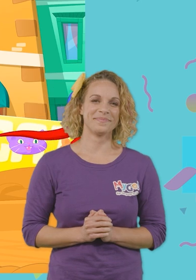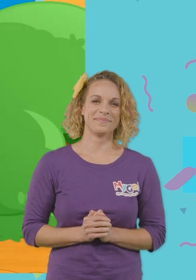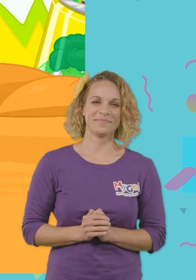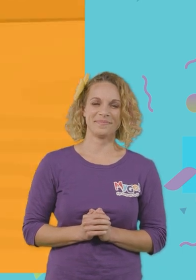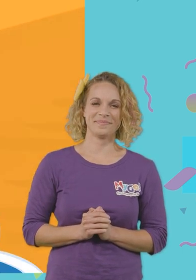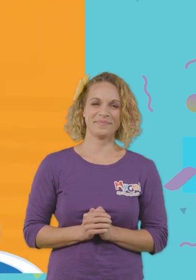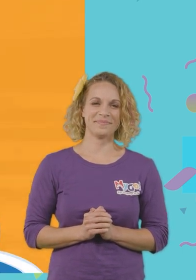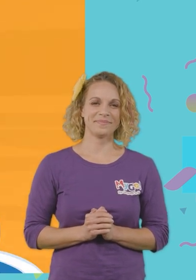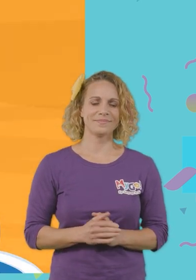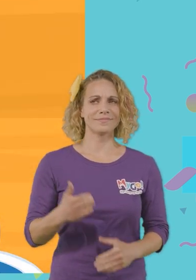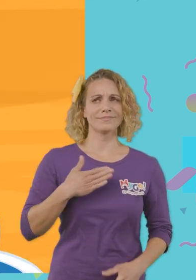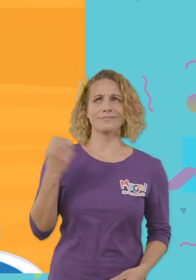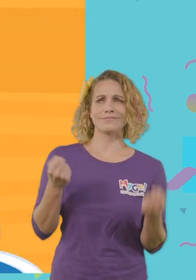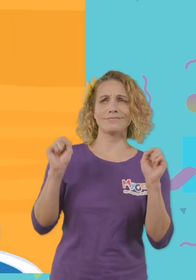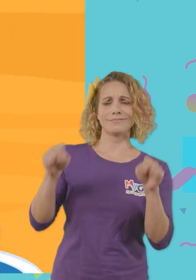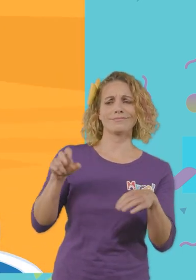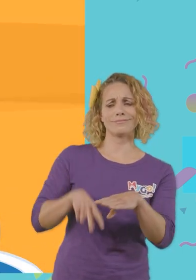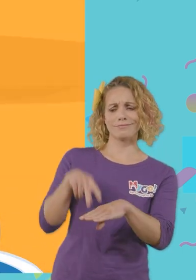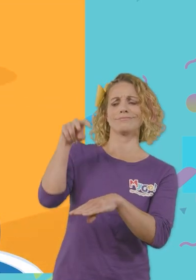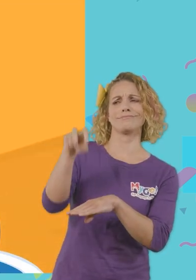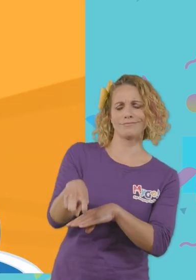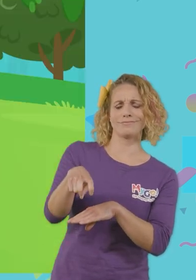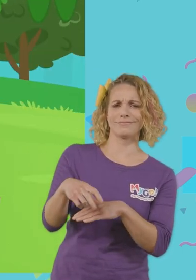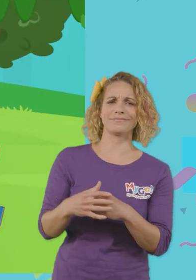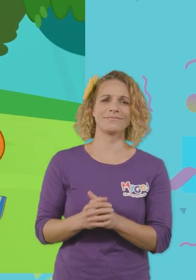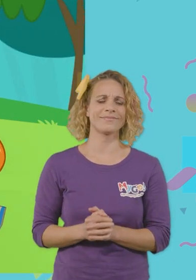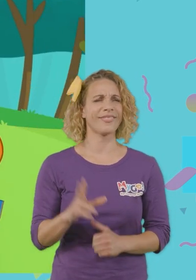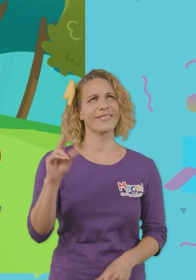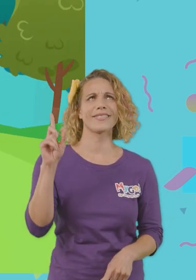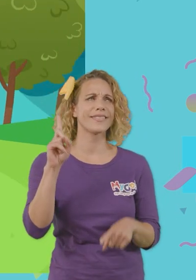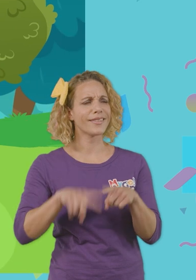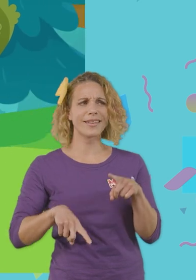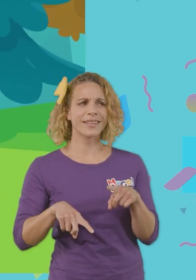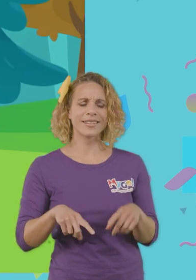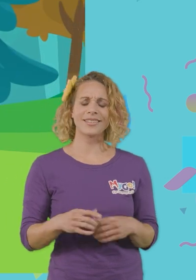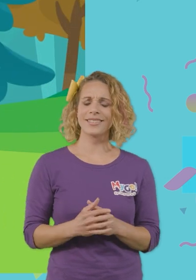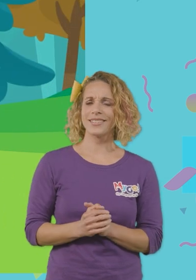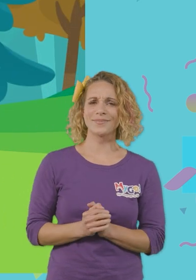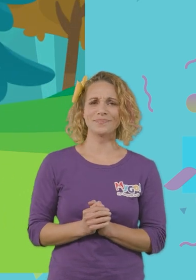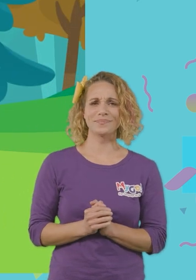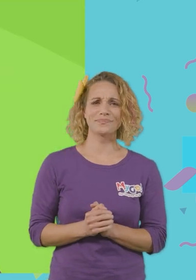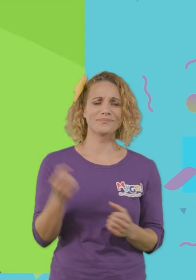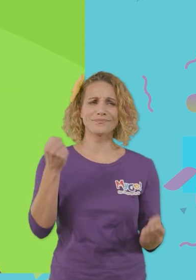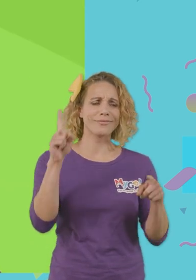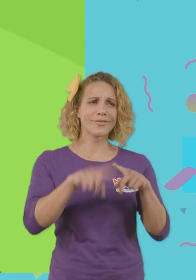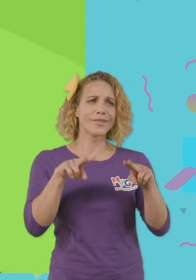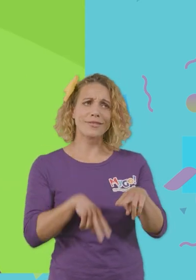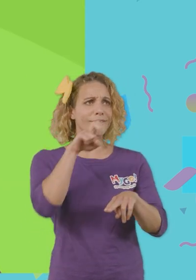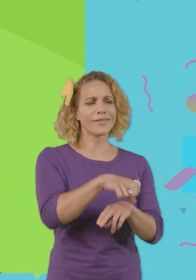My car could just jump over it! No, it can't! Cars can't just jump over stuff!